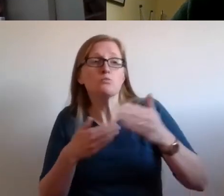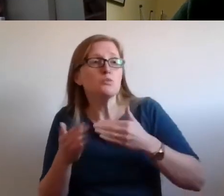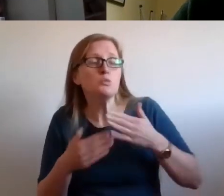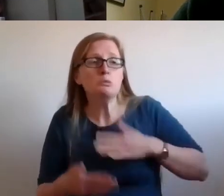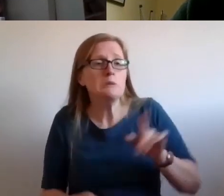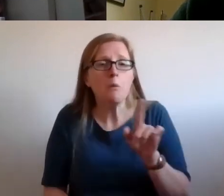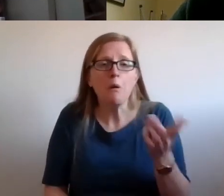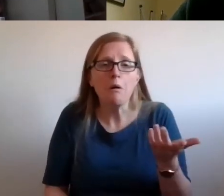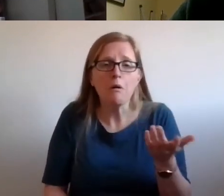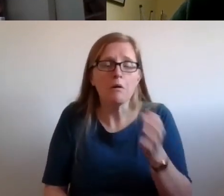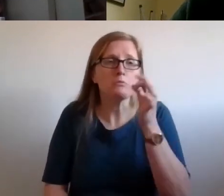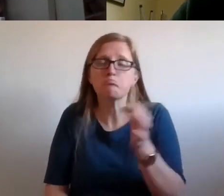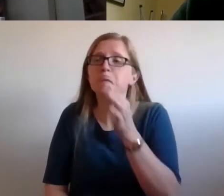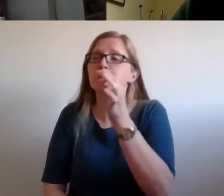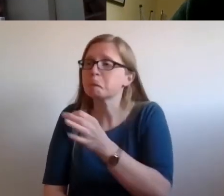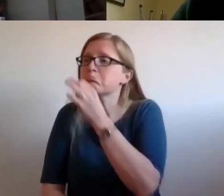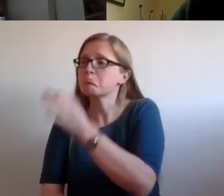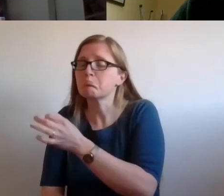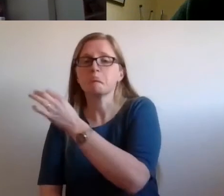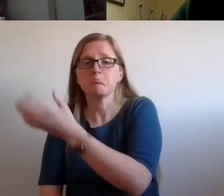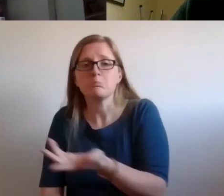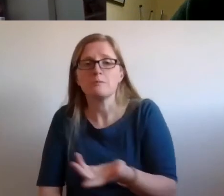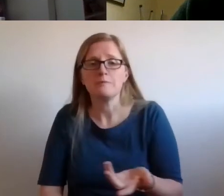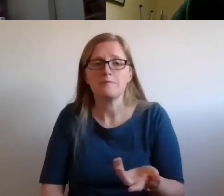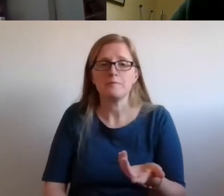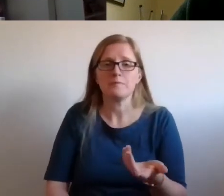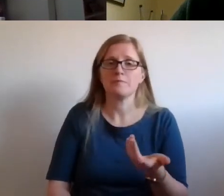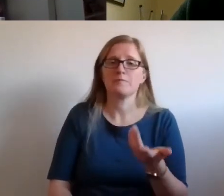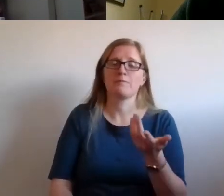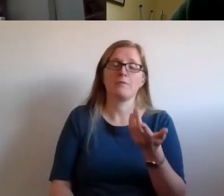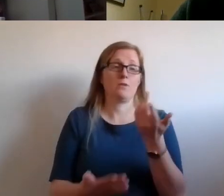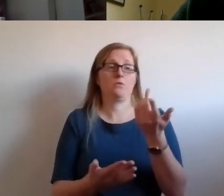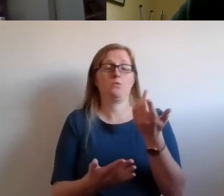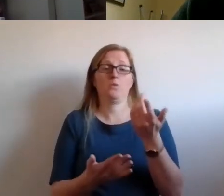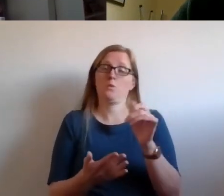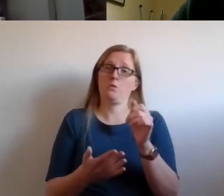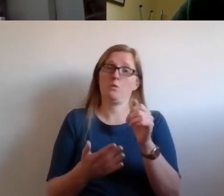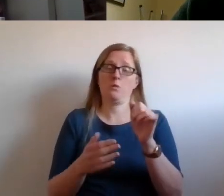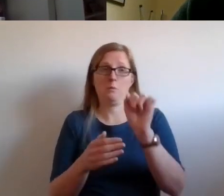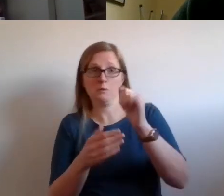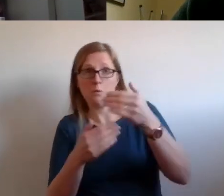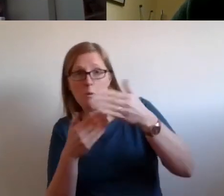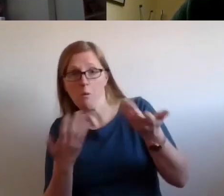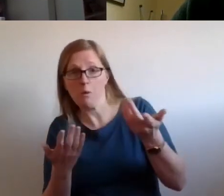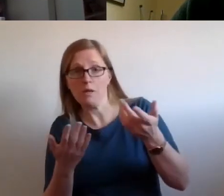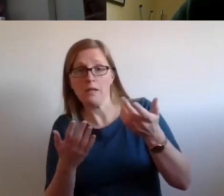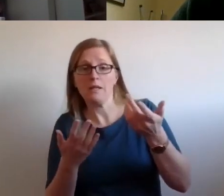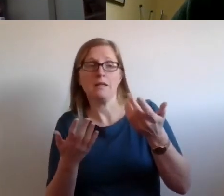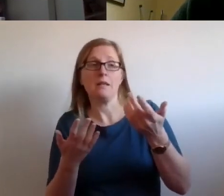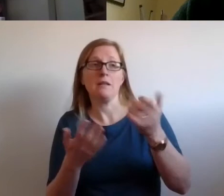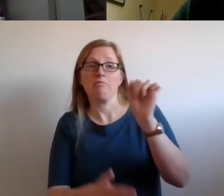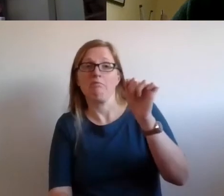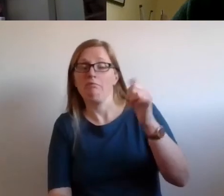those kinds of questions would come up. You know, if a disabled person wasn't able to get down the stairs